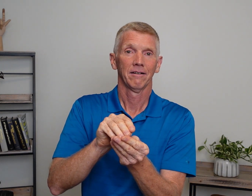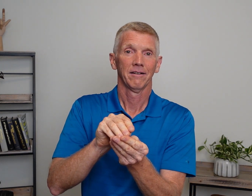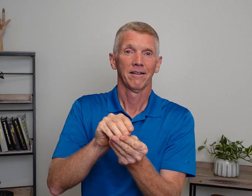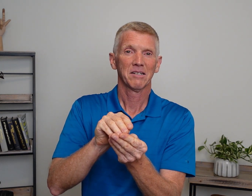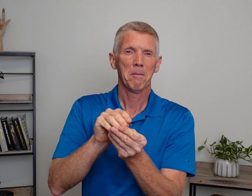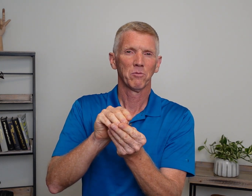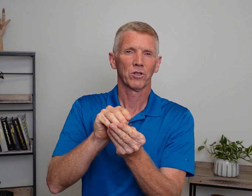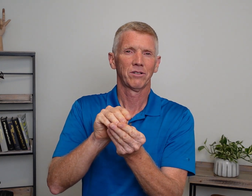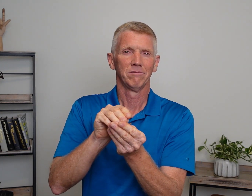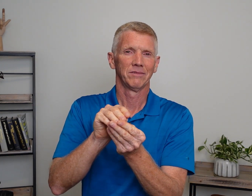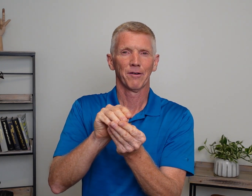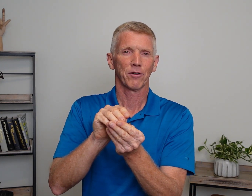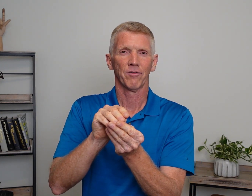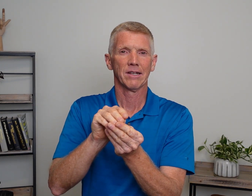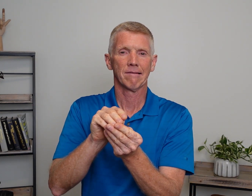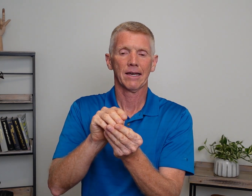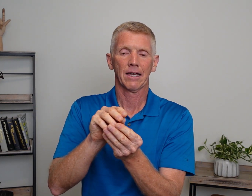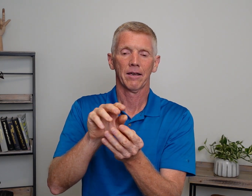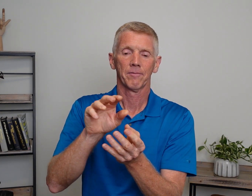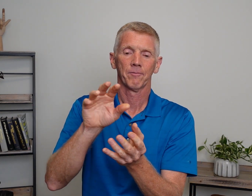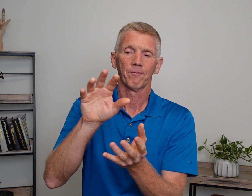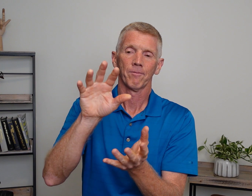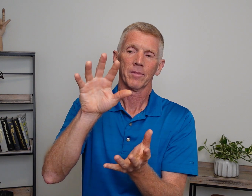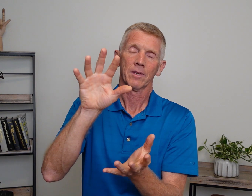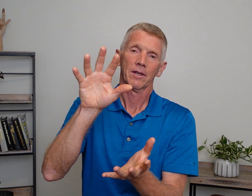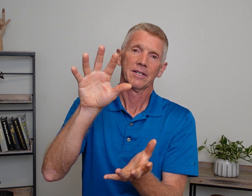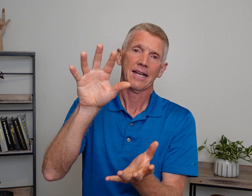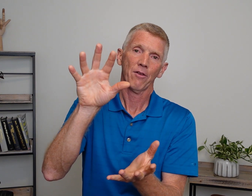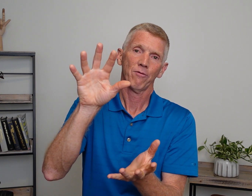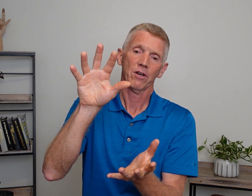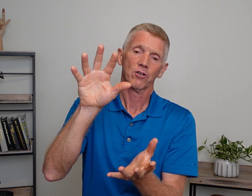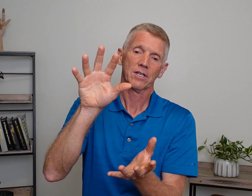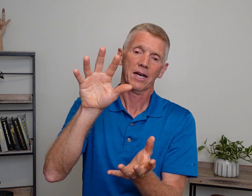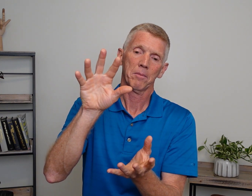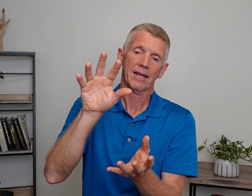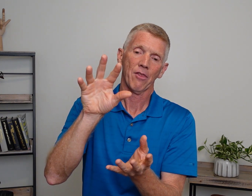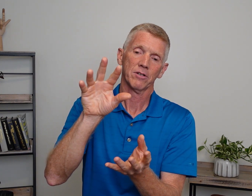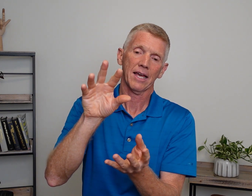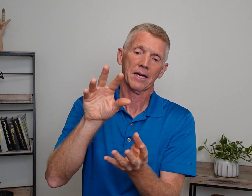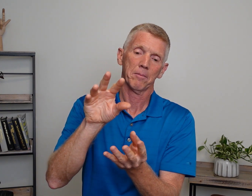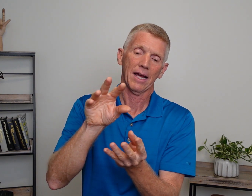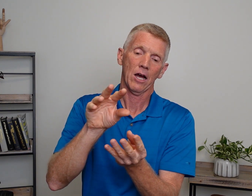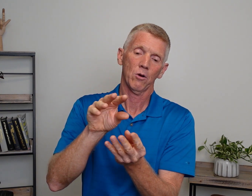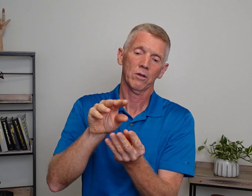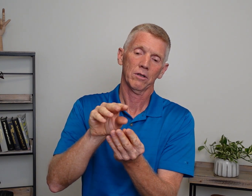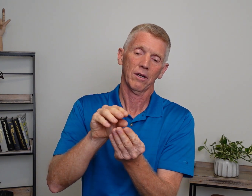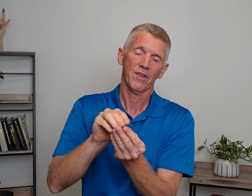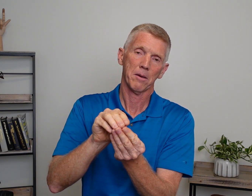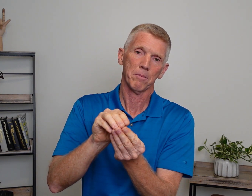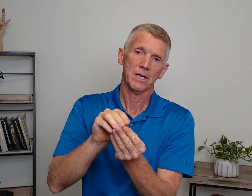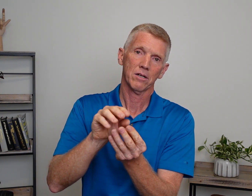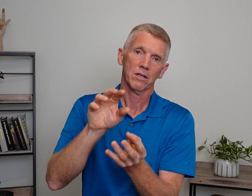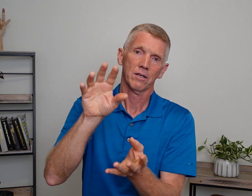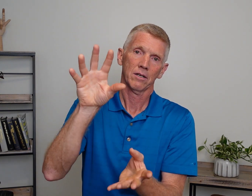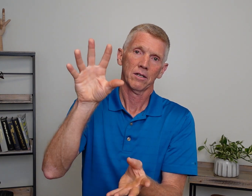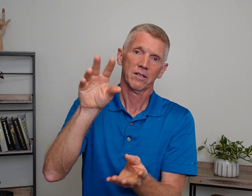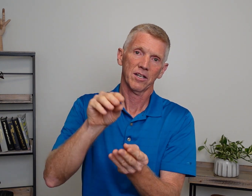This may be more difficult than you think. See how the fingers come together as they come down and they meet? To